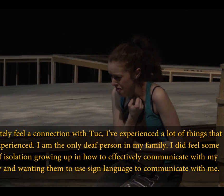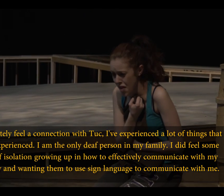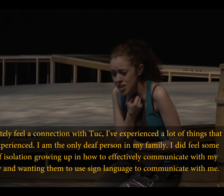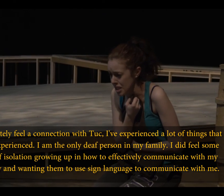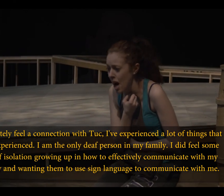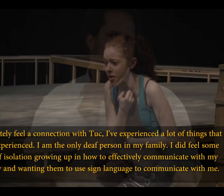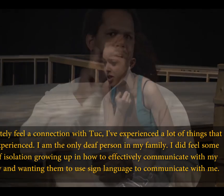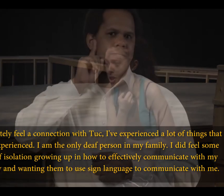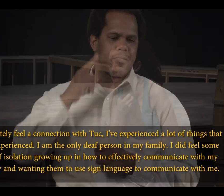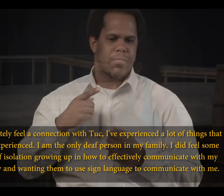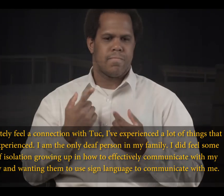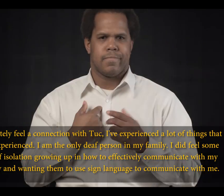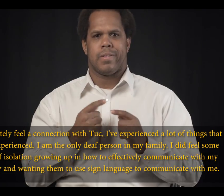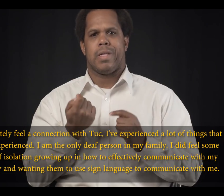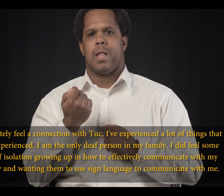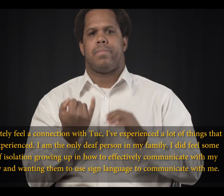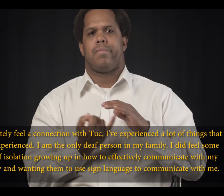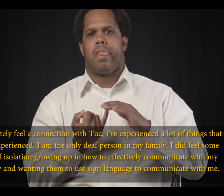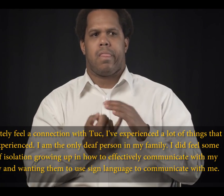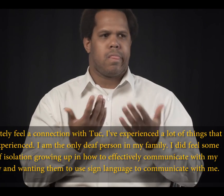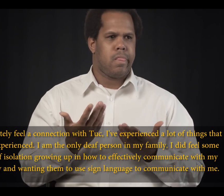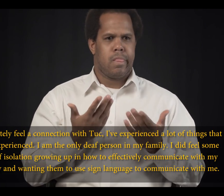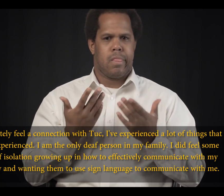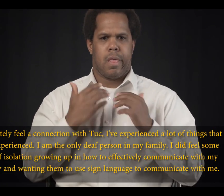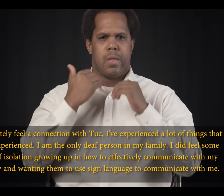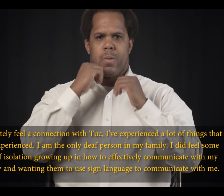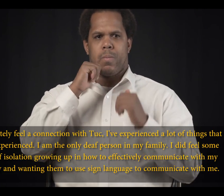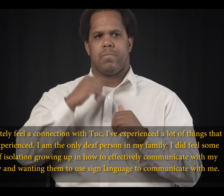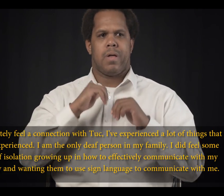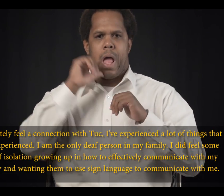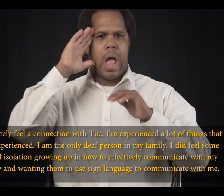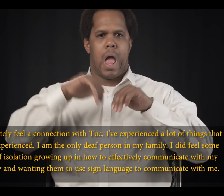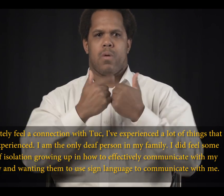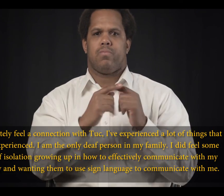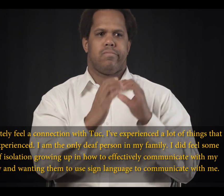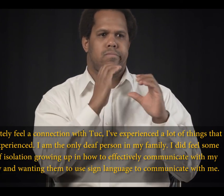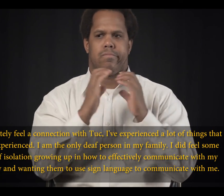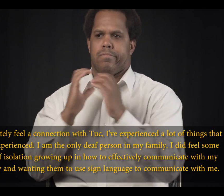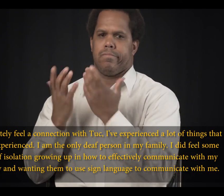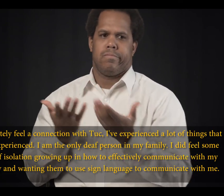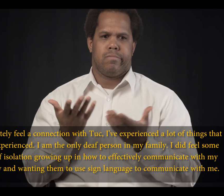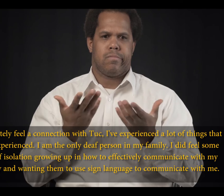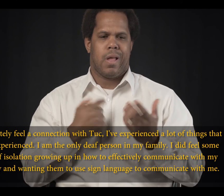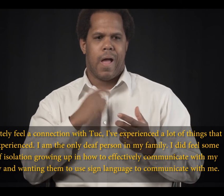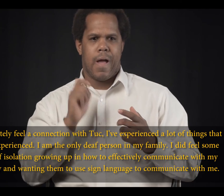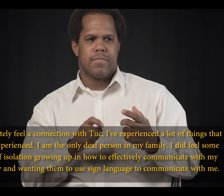experienced. I am the only deaf person in my family. I did feel some sort of isolation growing up and how to effectively